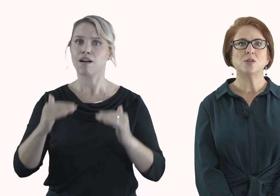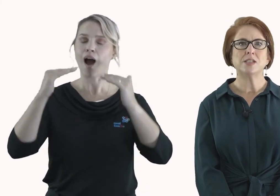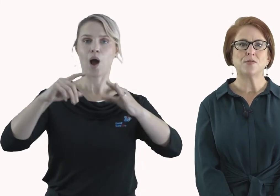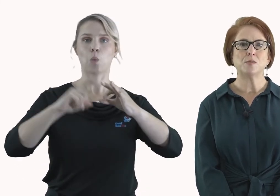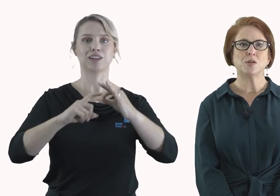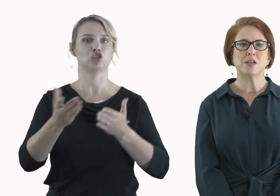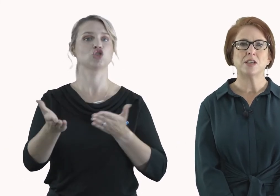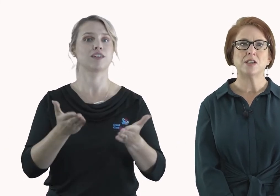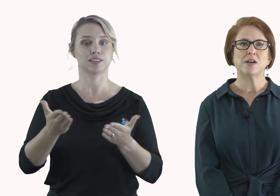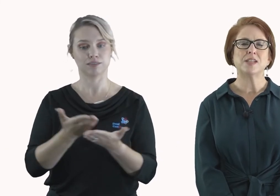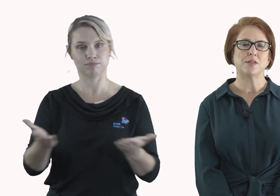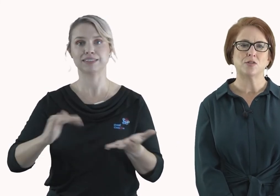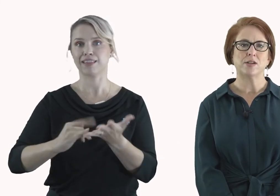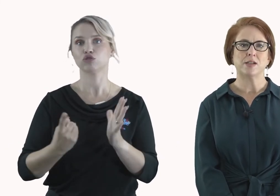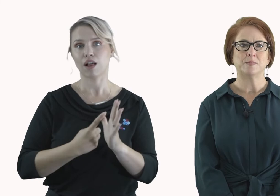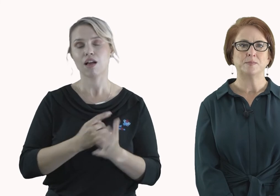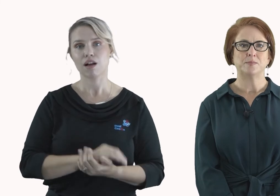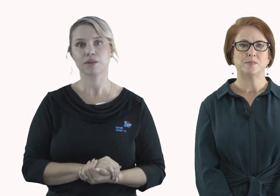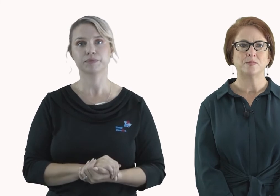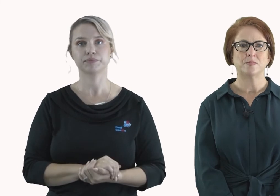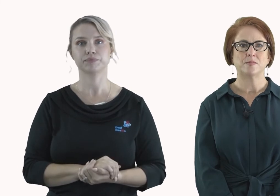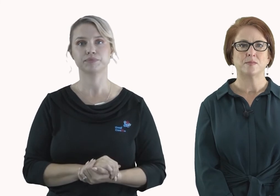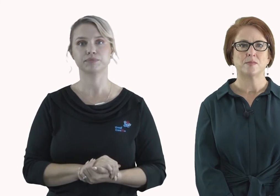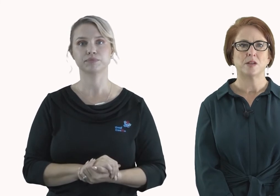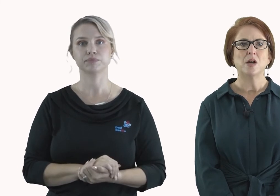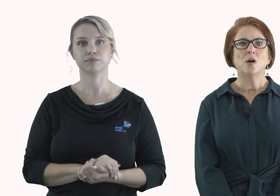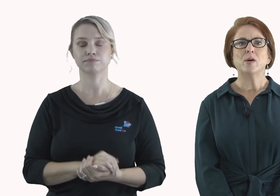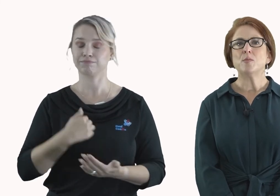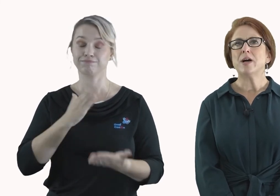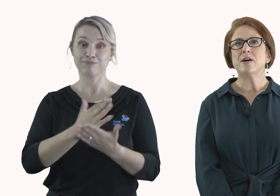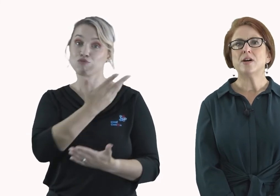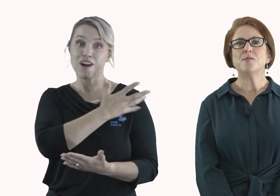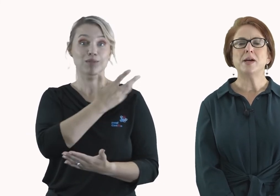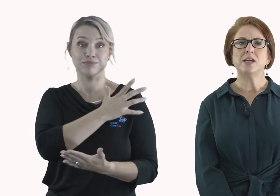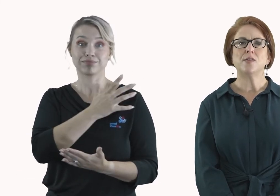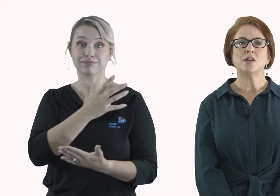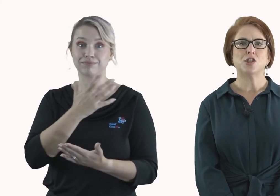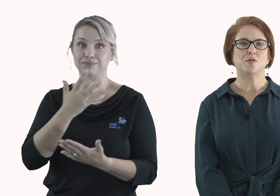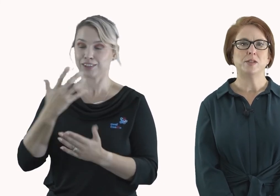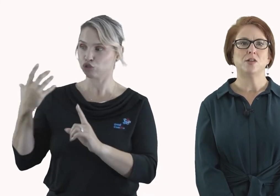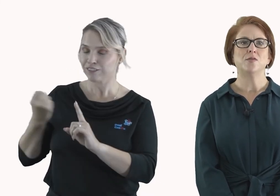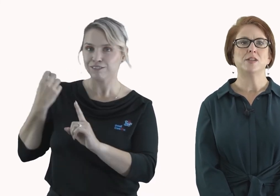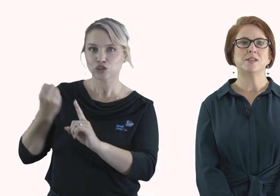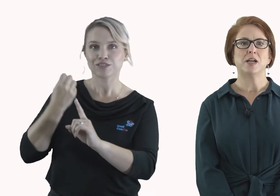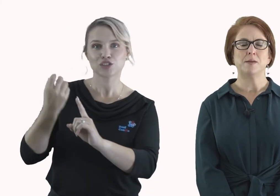the Deaf community of South Australia. We are proud of many of our achievements over this time,